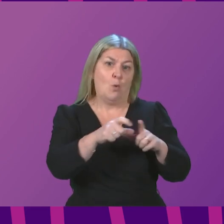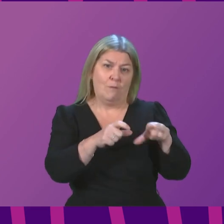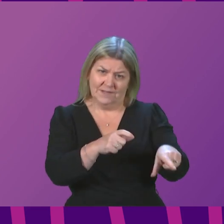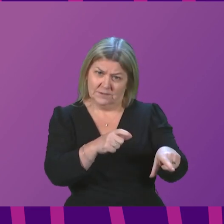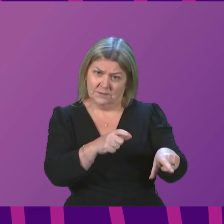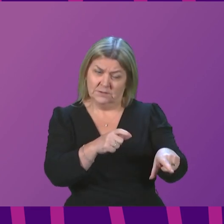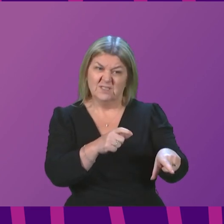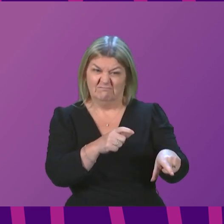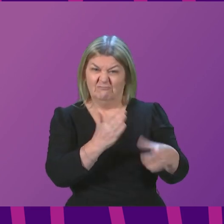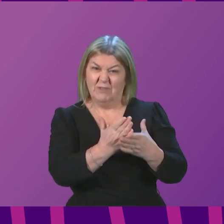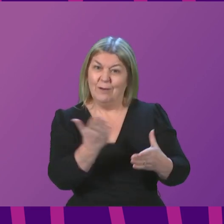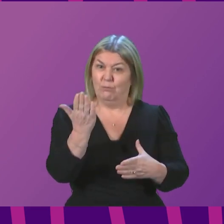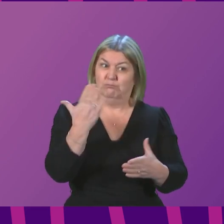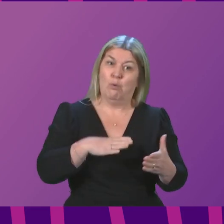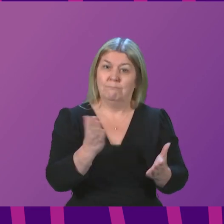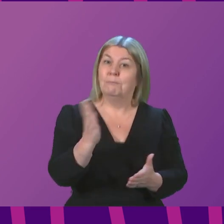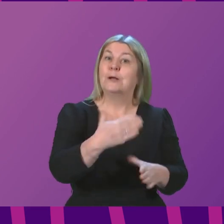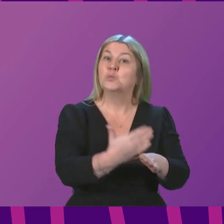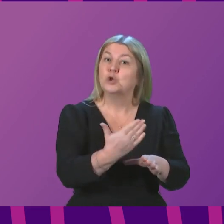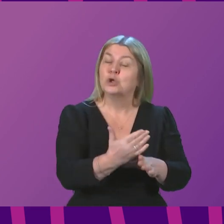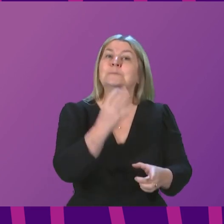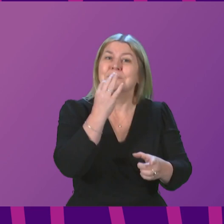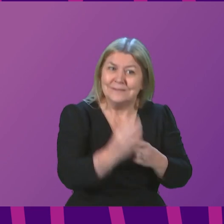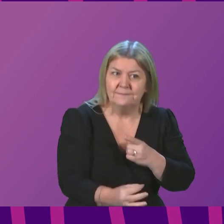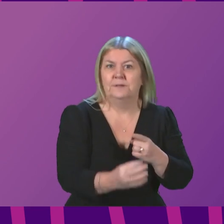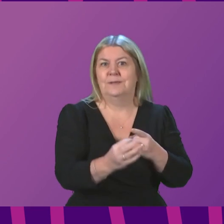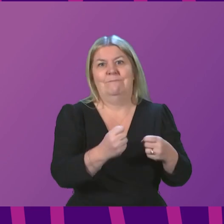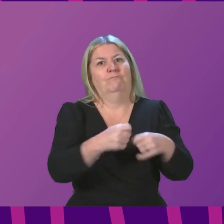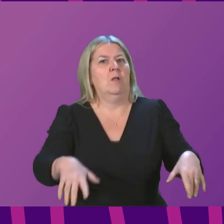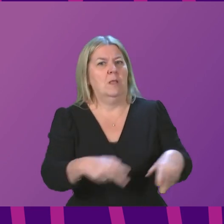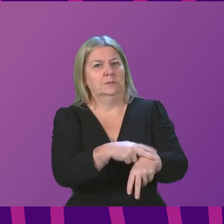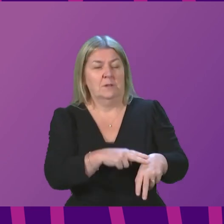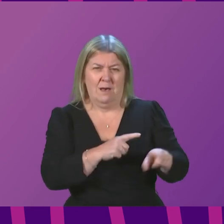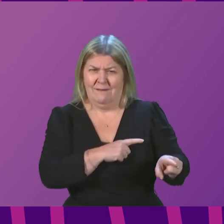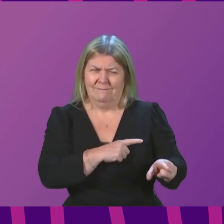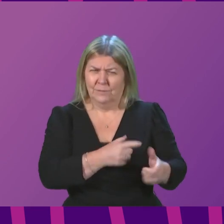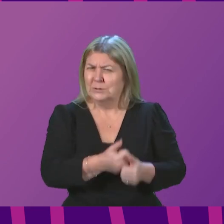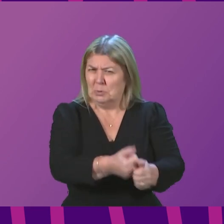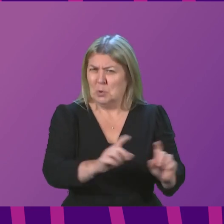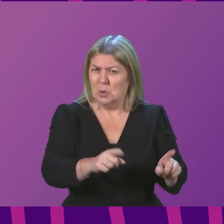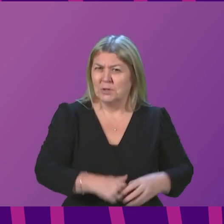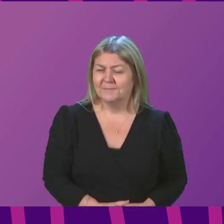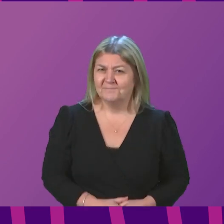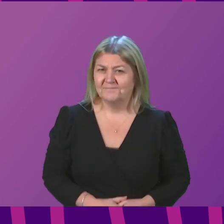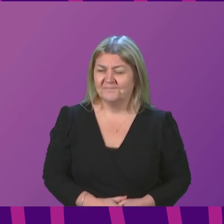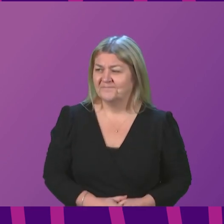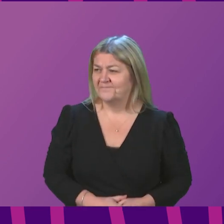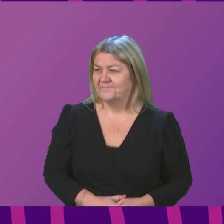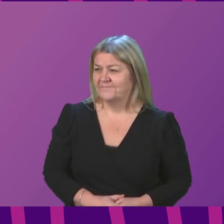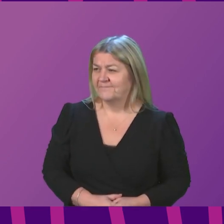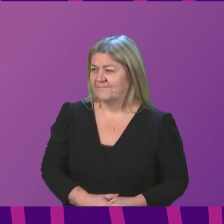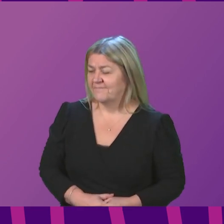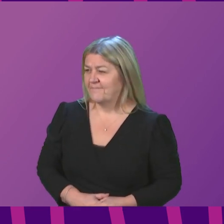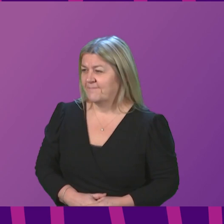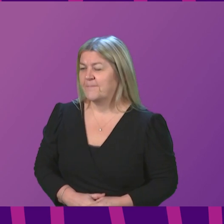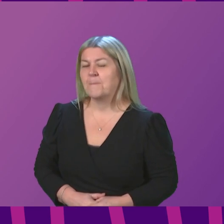for frontline health professionals? First Minister. The NHS already has policies in